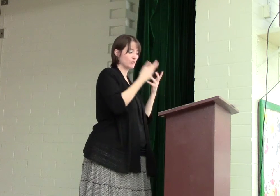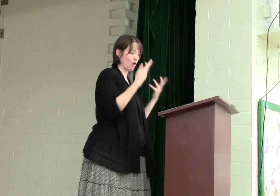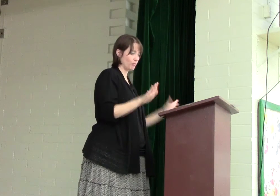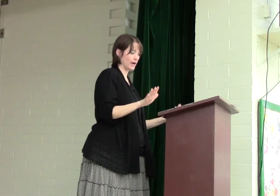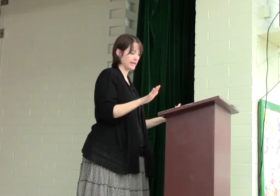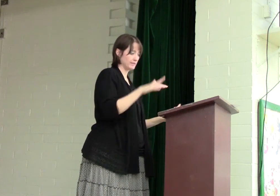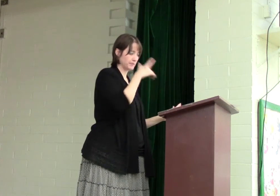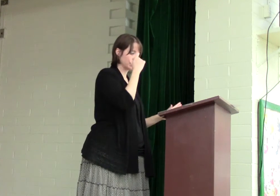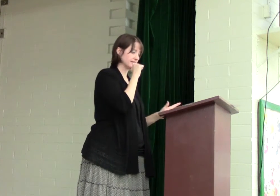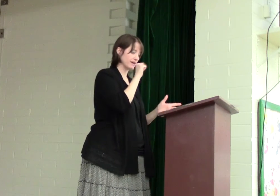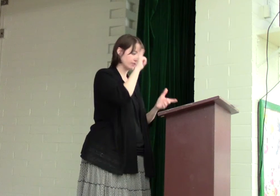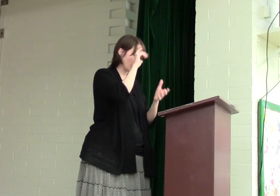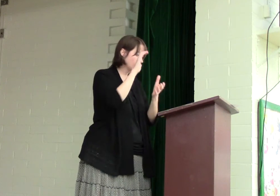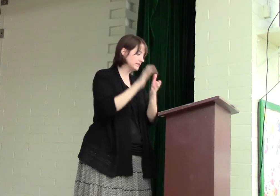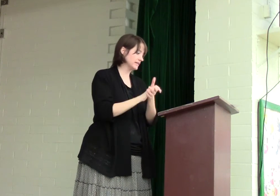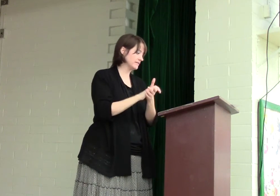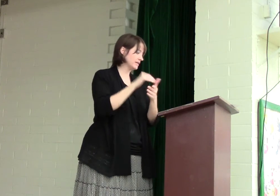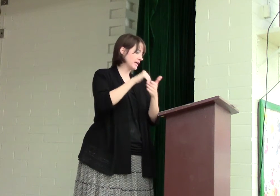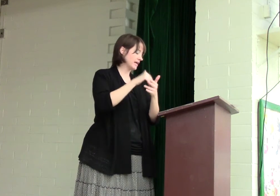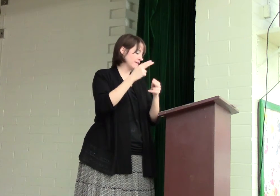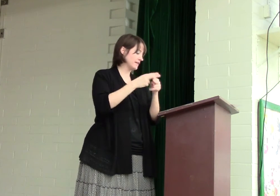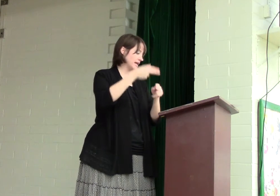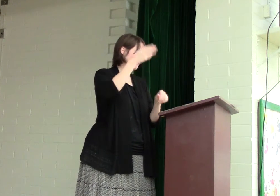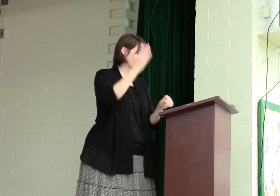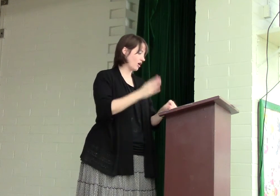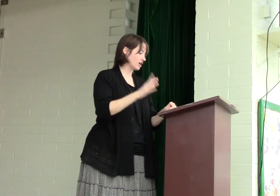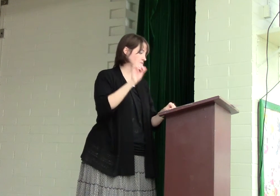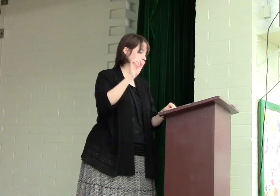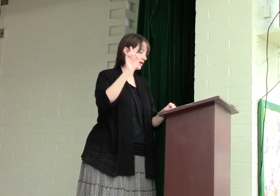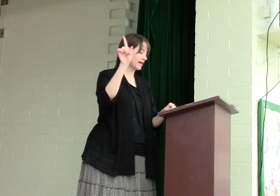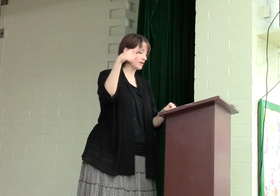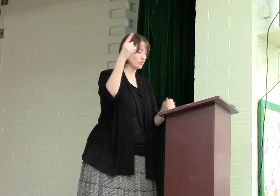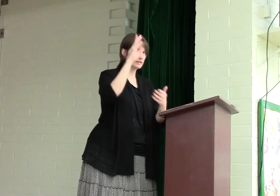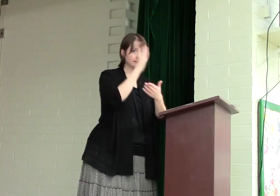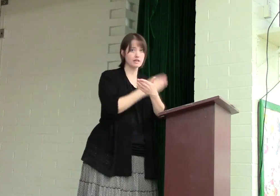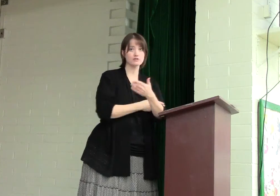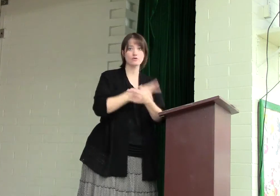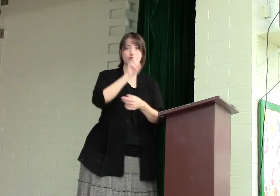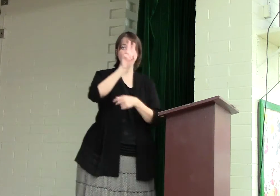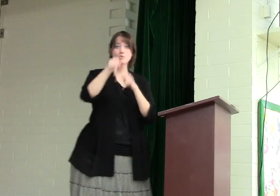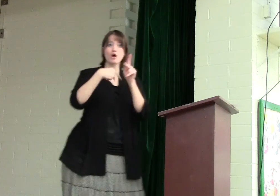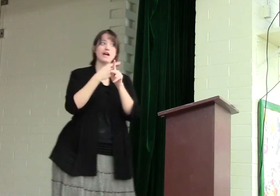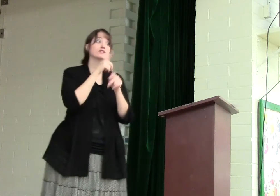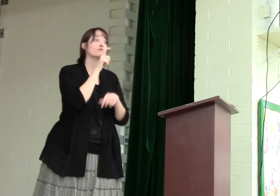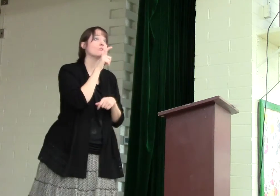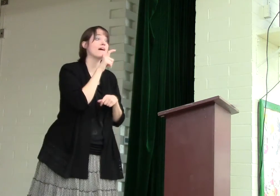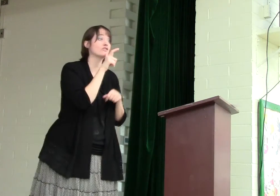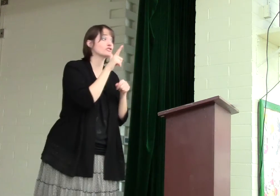already, because they have not believed in the name of God's one and only Son. So there's two kinds of whomevers.